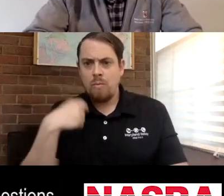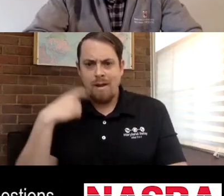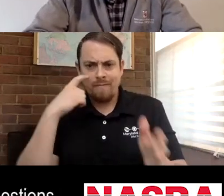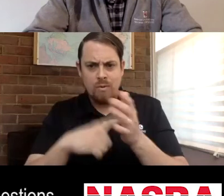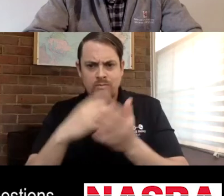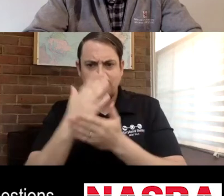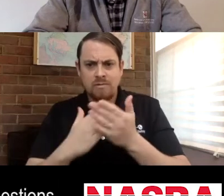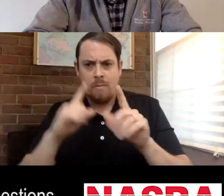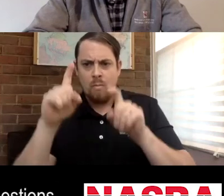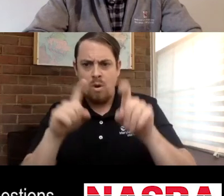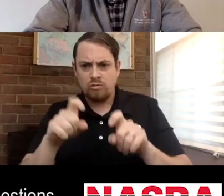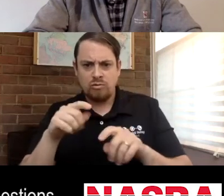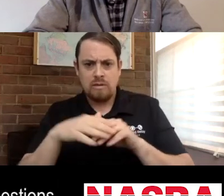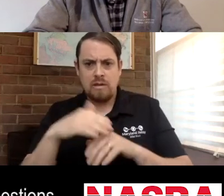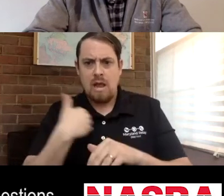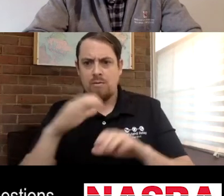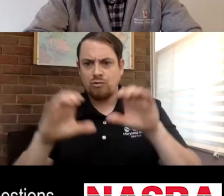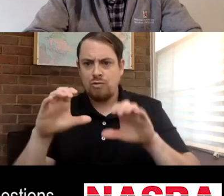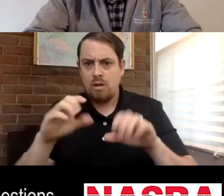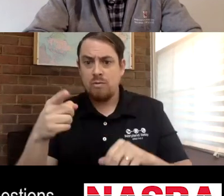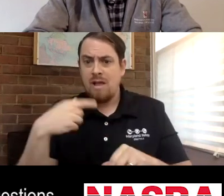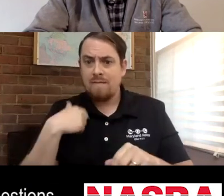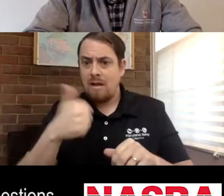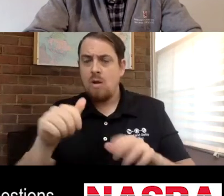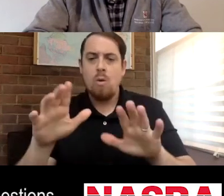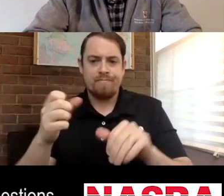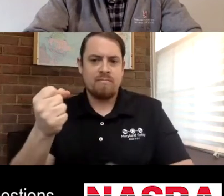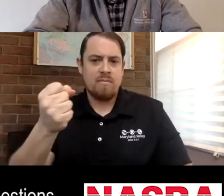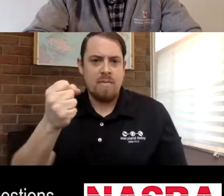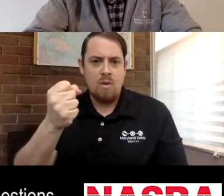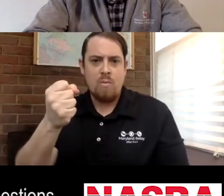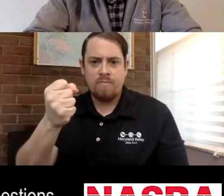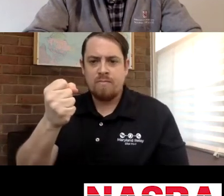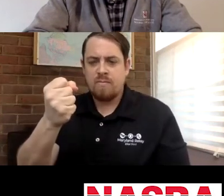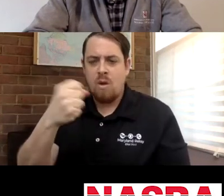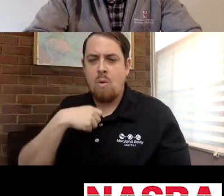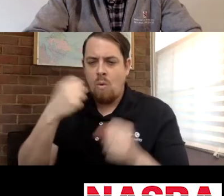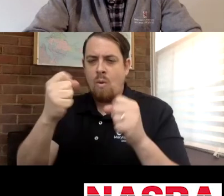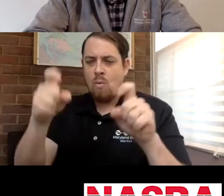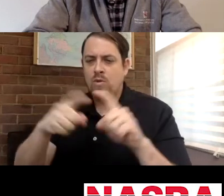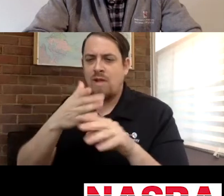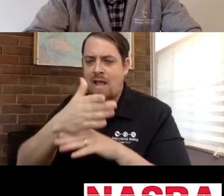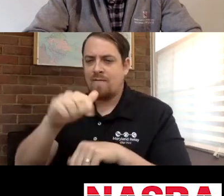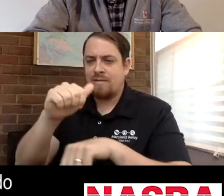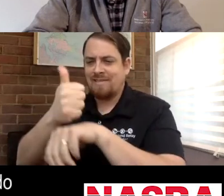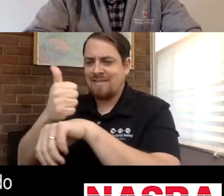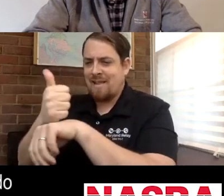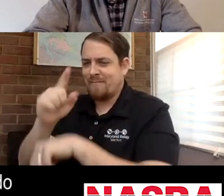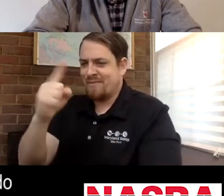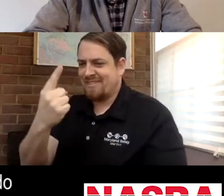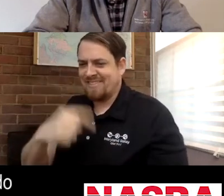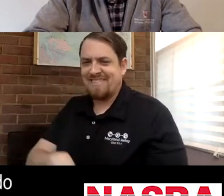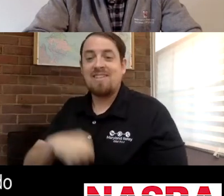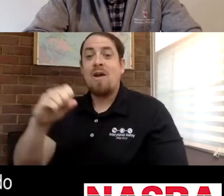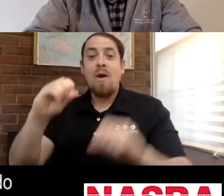Absolutely. Moving forward, I do notice there are some questions. Oh, one second. Let's hold